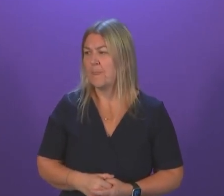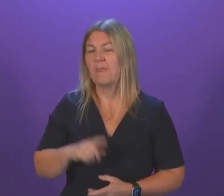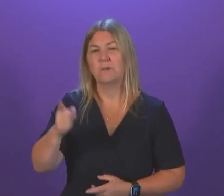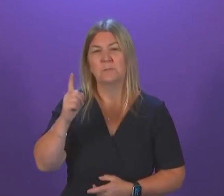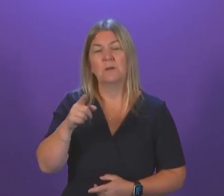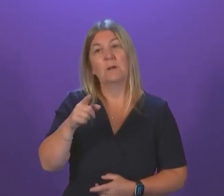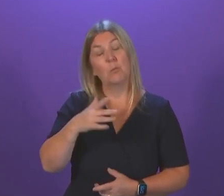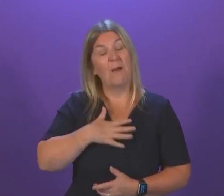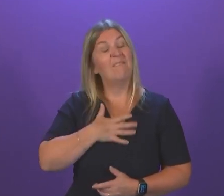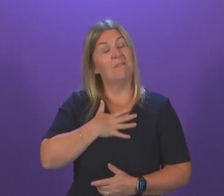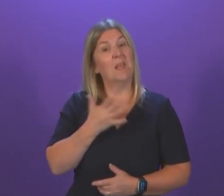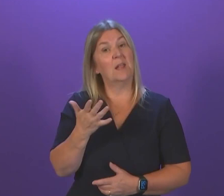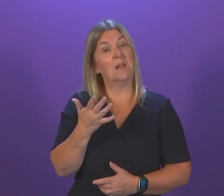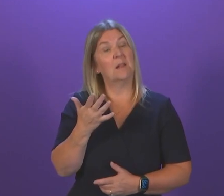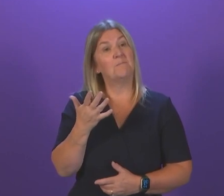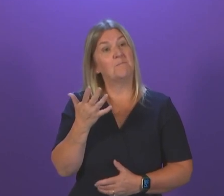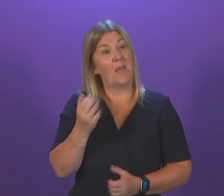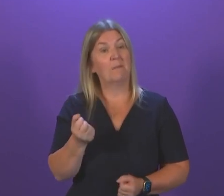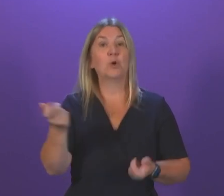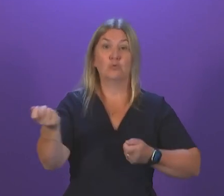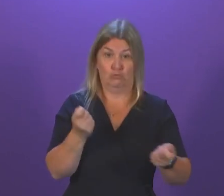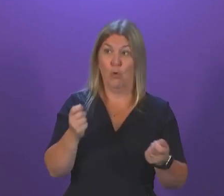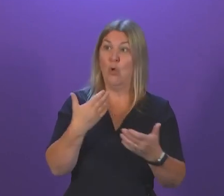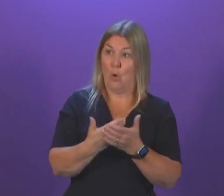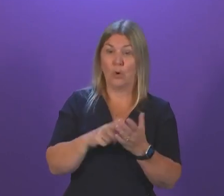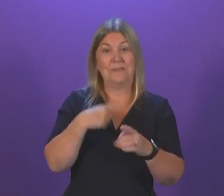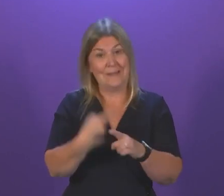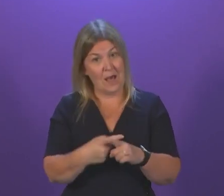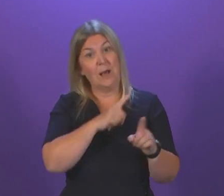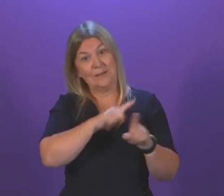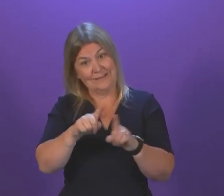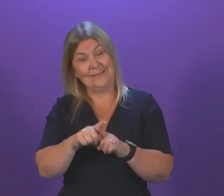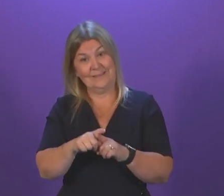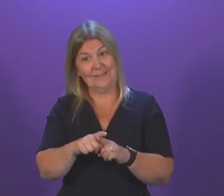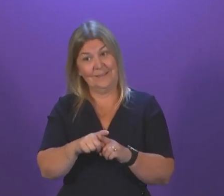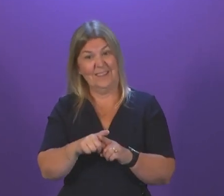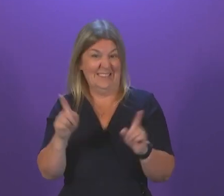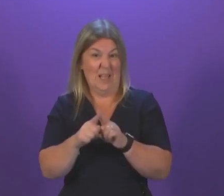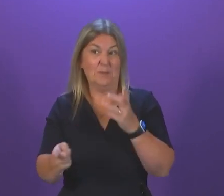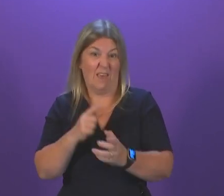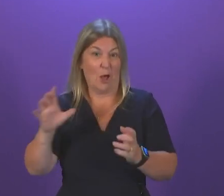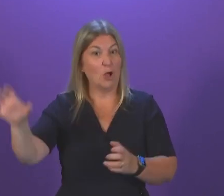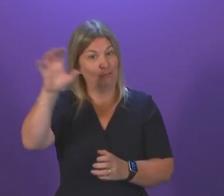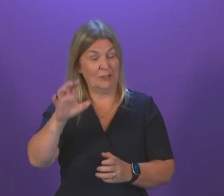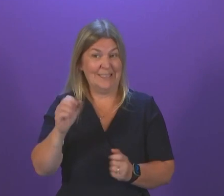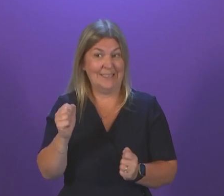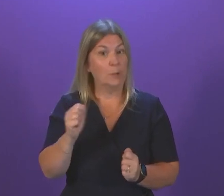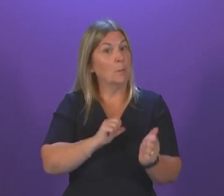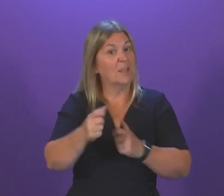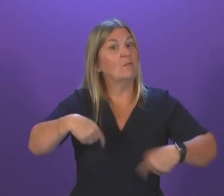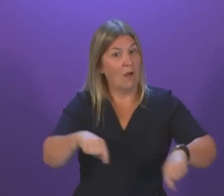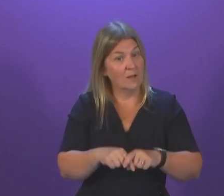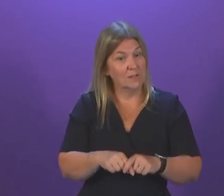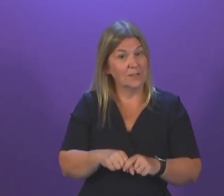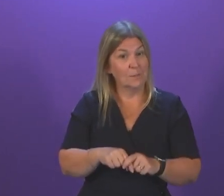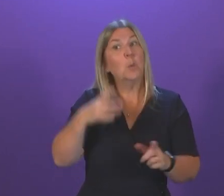all of the levers that other countries have at their disposal, it would be better for Scotland and that is only possible, of course, if Scotland does become an independent